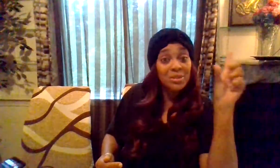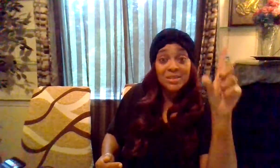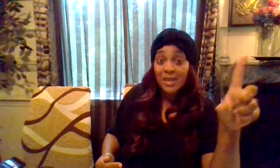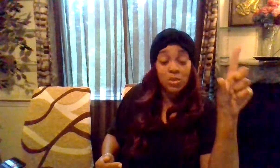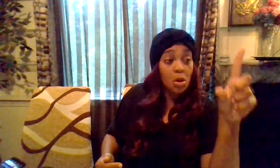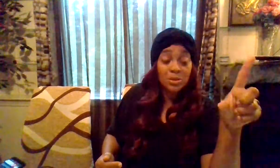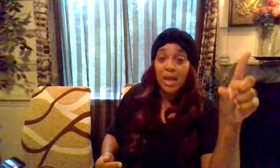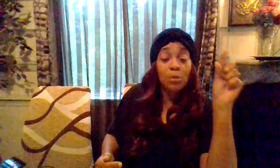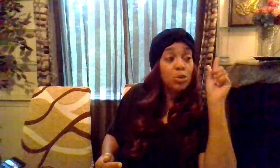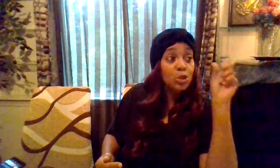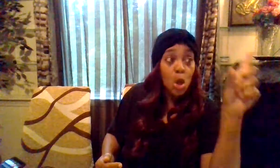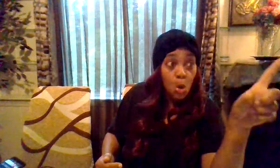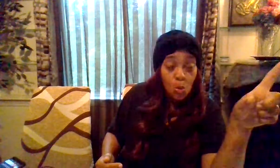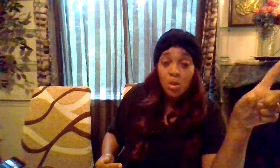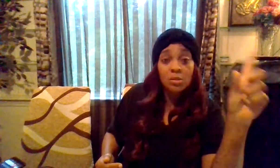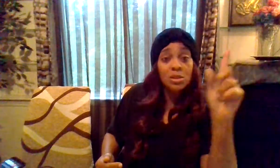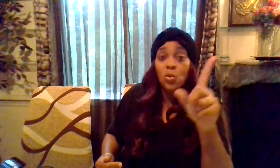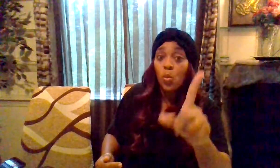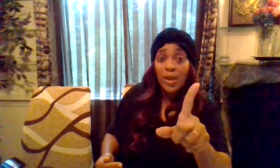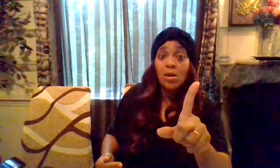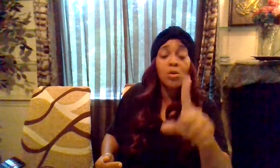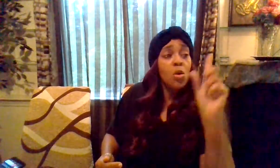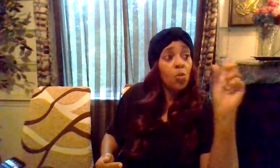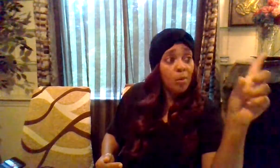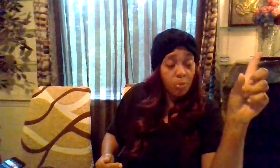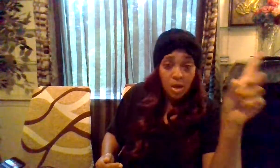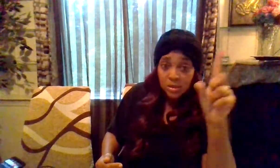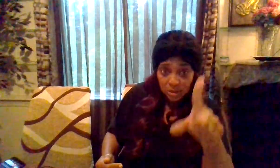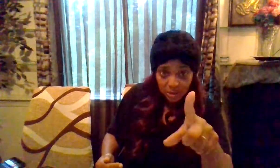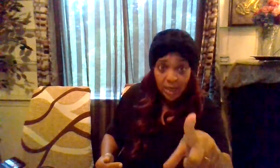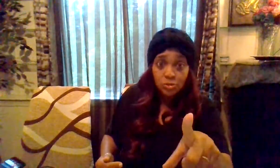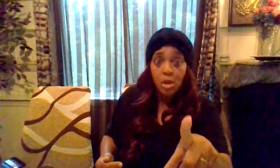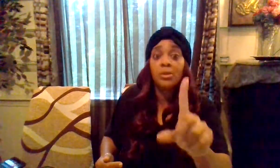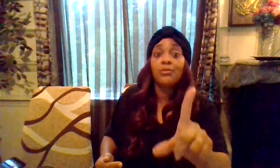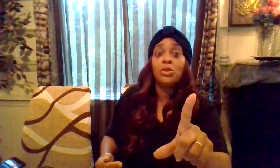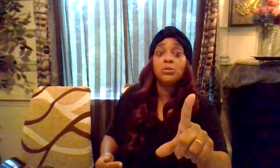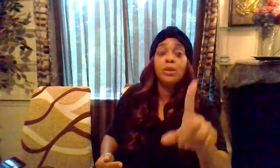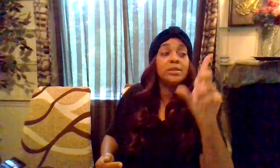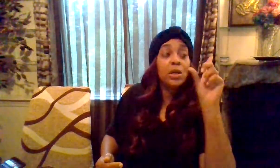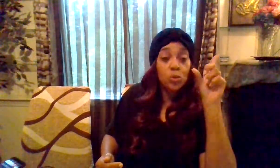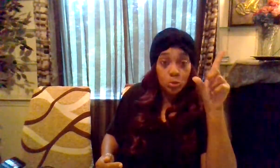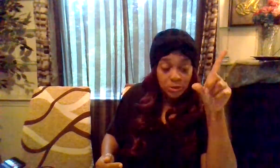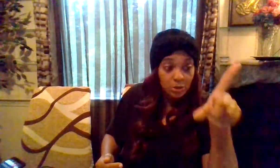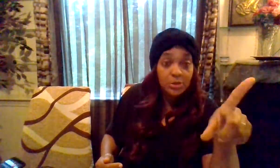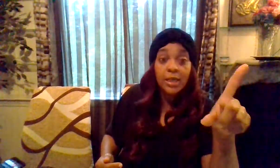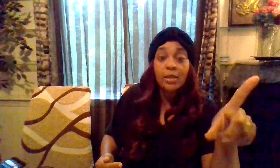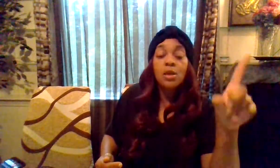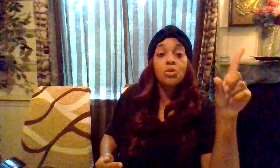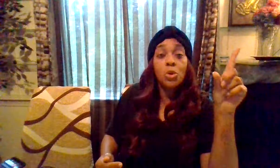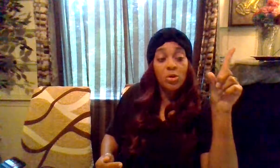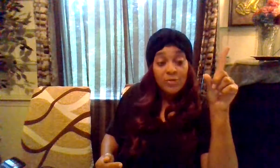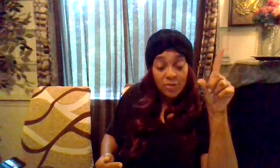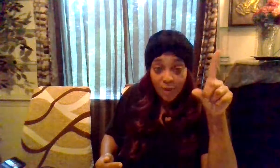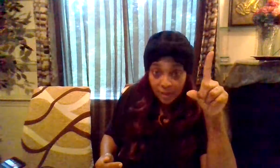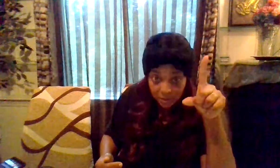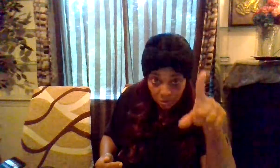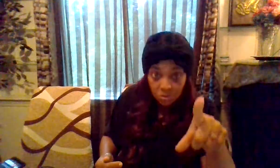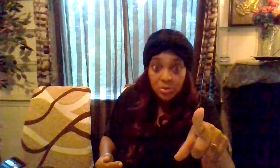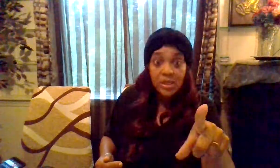mistakes all the time we know good and well what brought us into that drama in the first place and we will still think you know even if i still do the